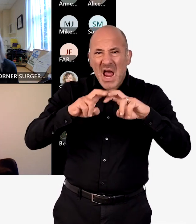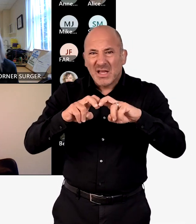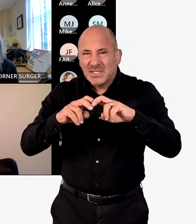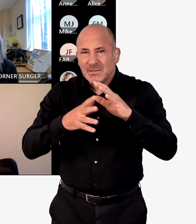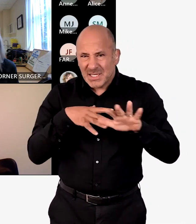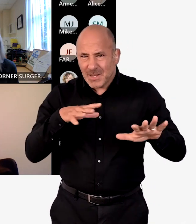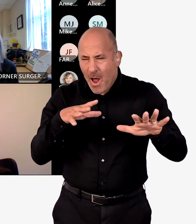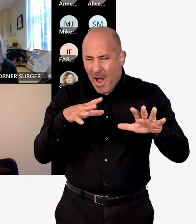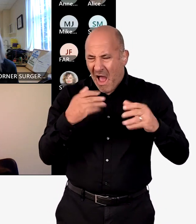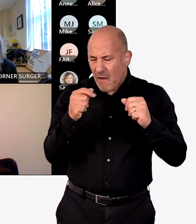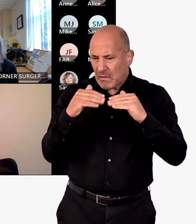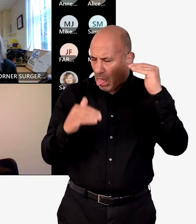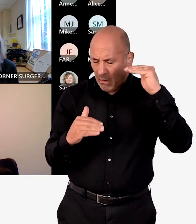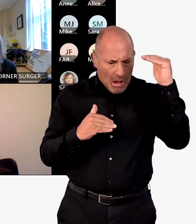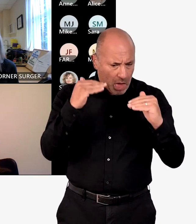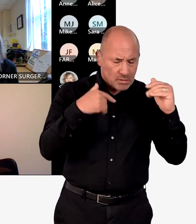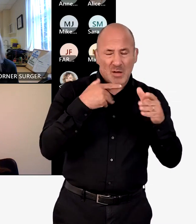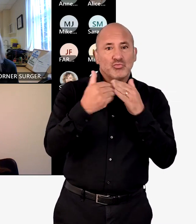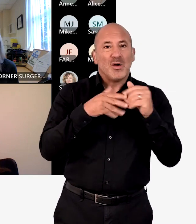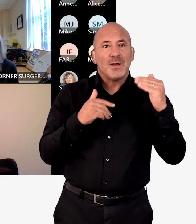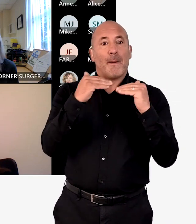will help us to address some of the inequalities that exist.